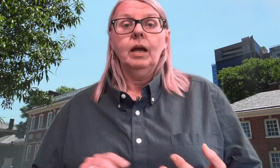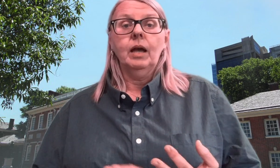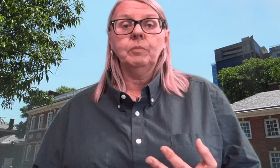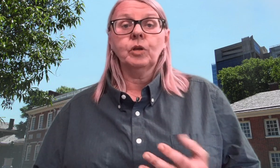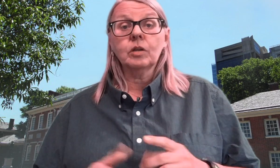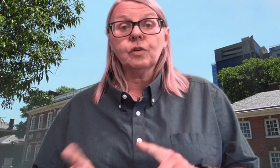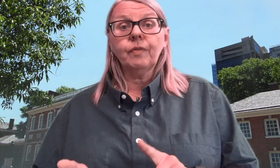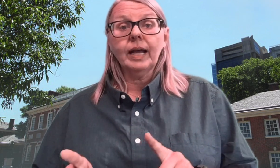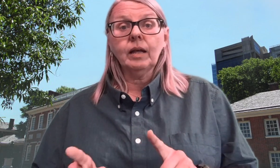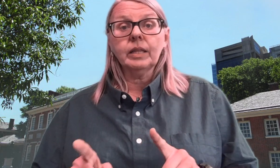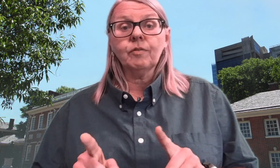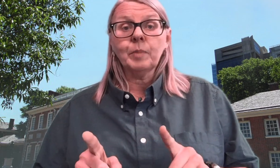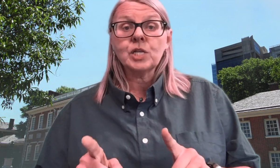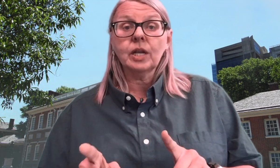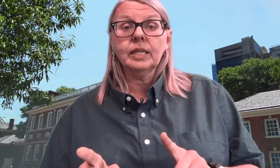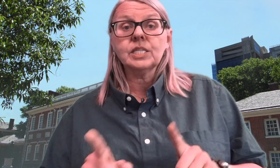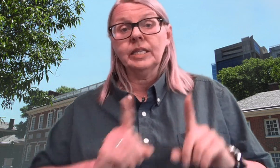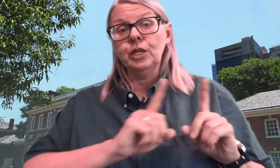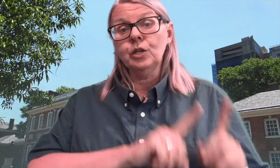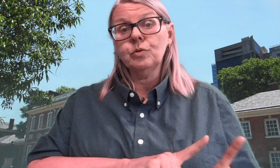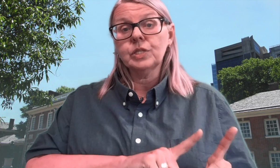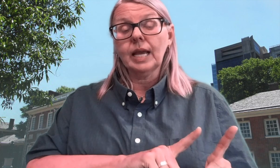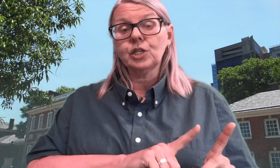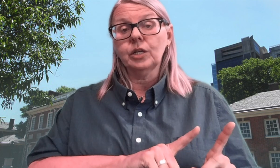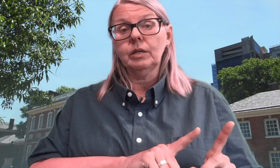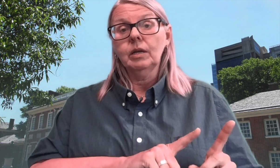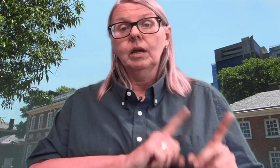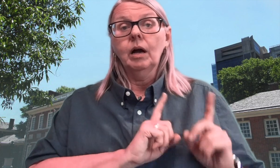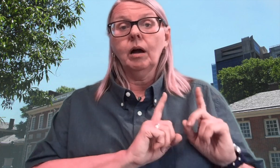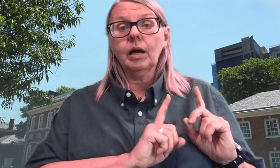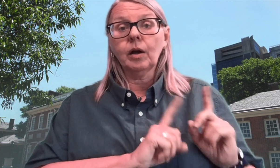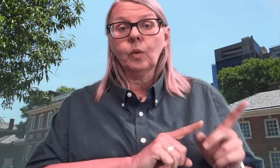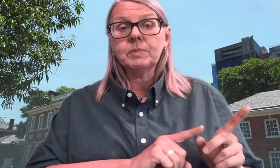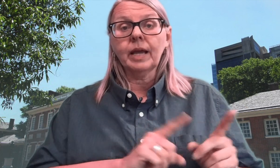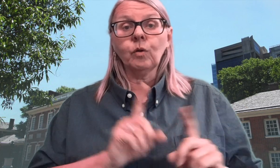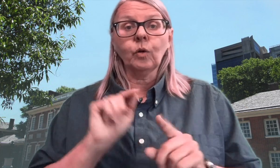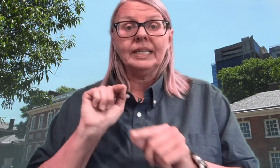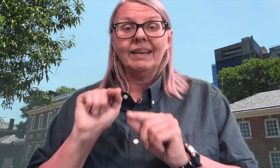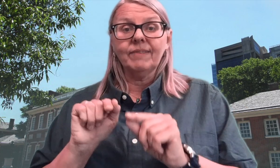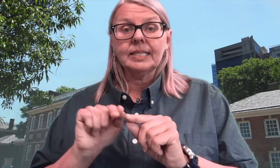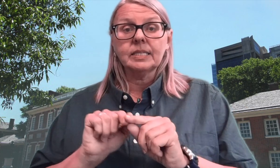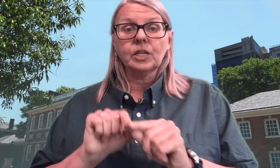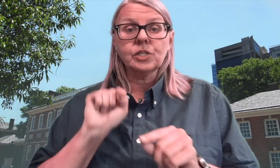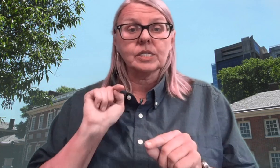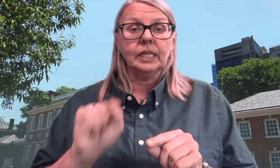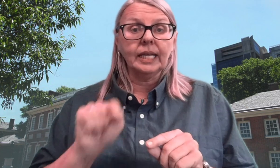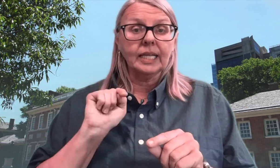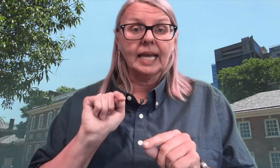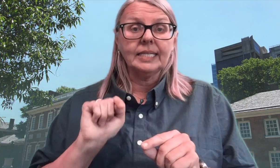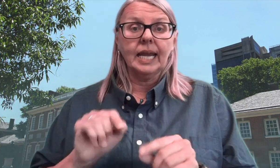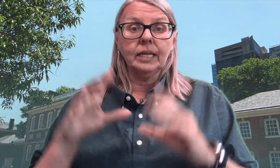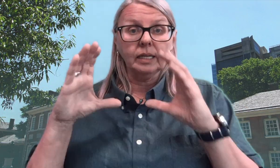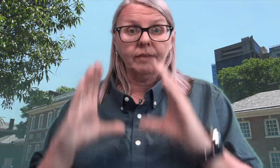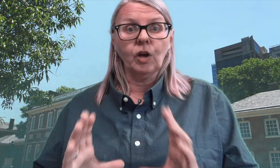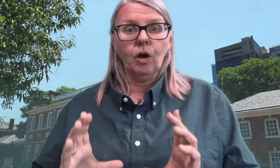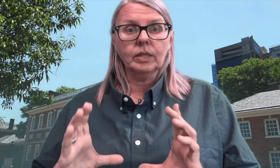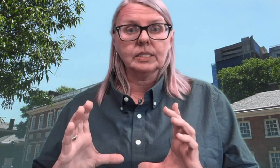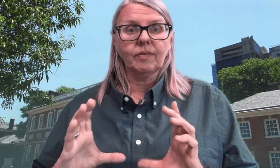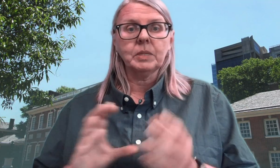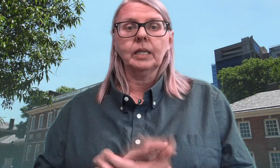You can also find all the information on this in the news section on our website or in the events section. Just click on that date and it'll give you all the stuff I'm telling you